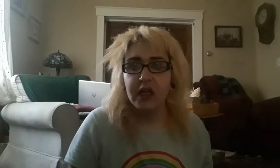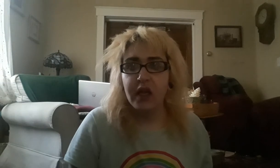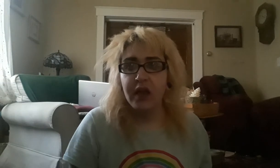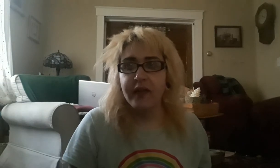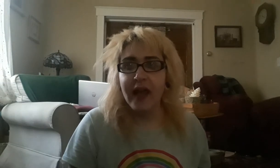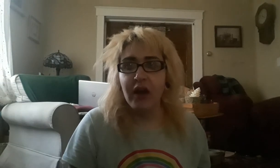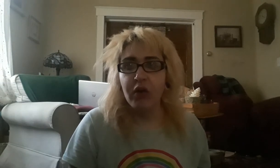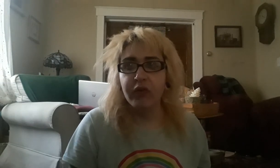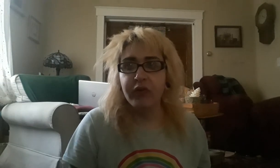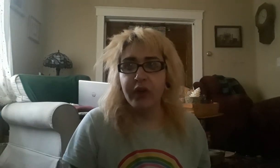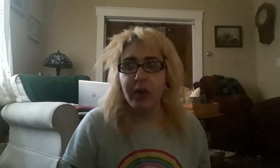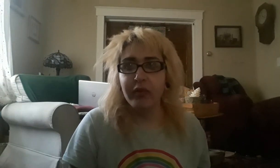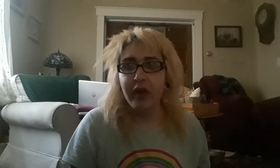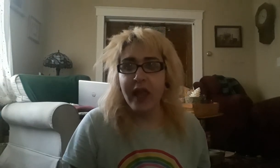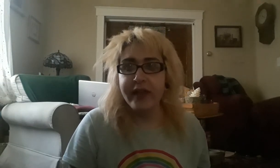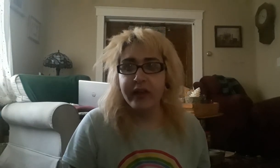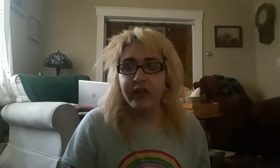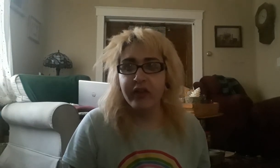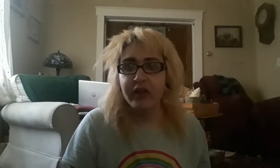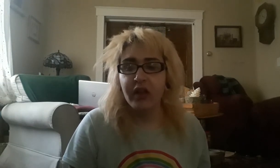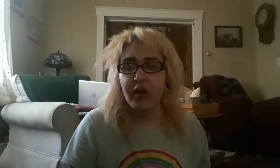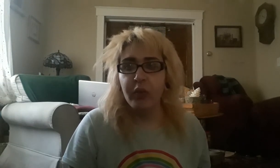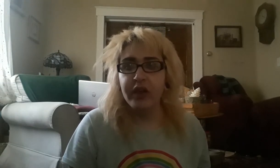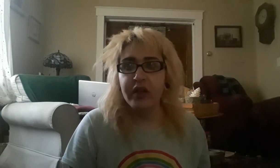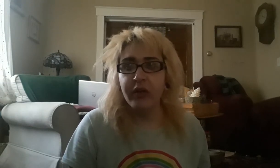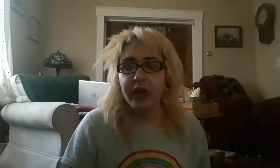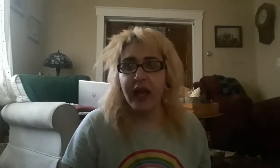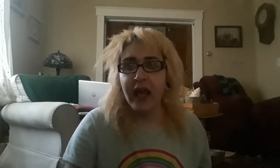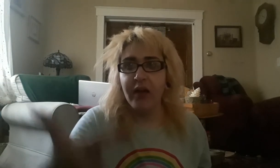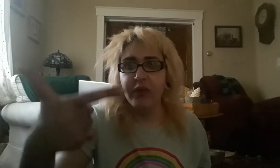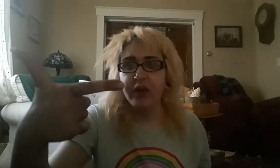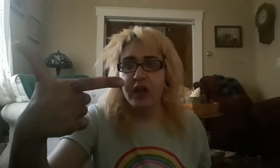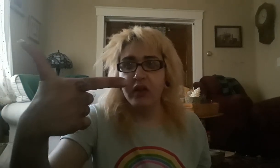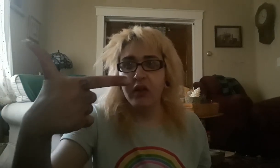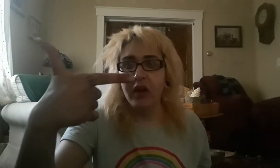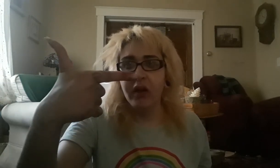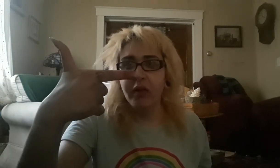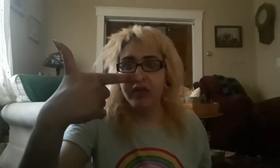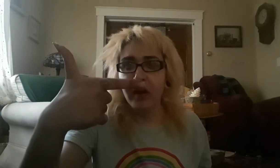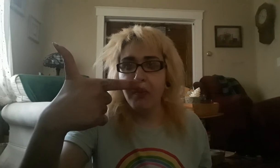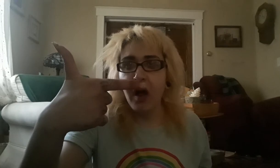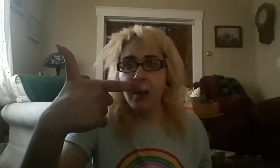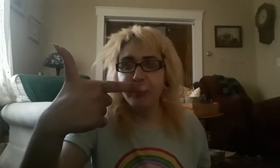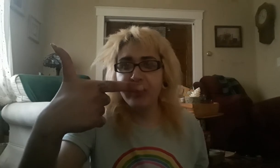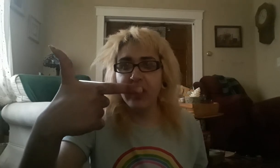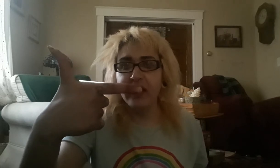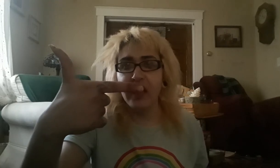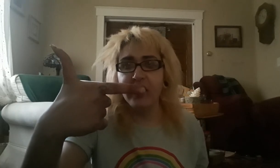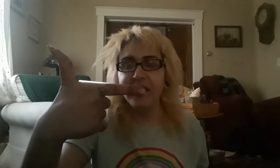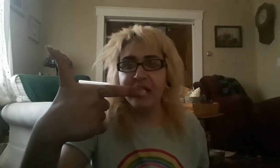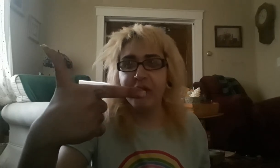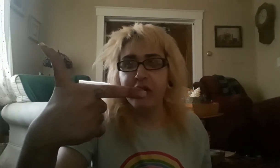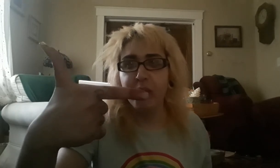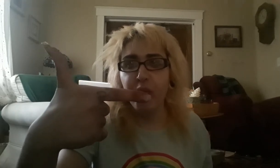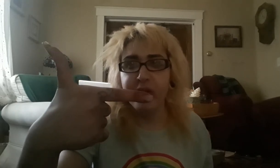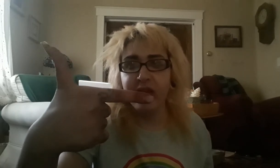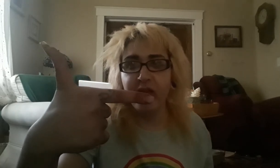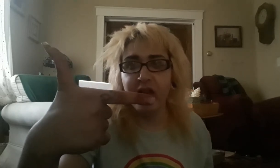Now for number eight, we are going to have the thumb up and the index finger pointing like